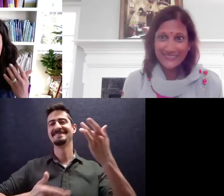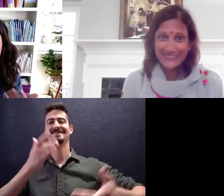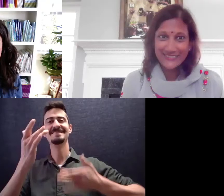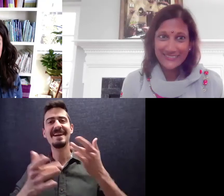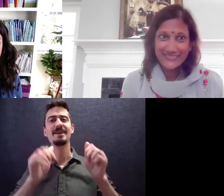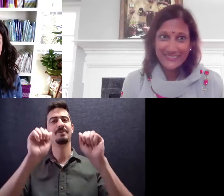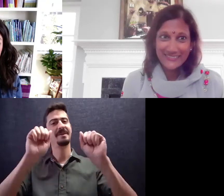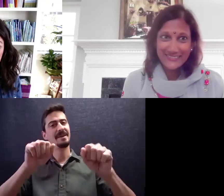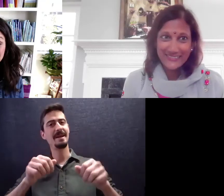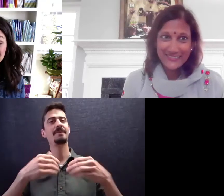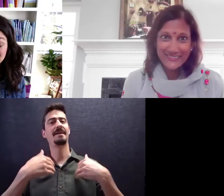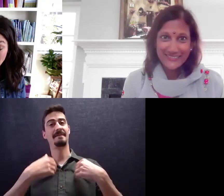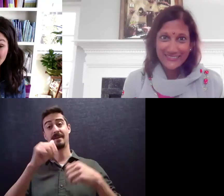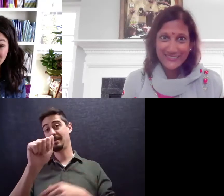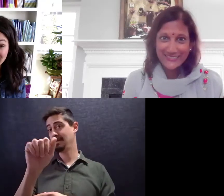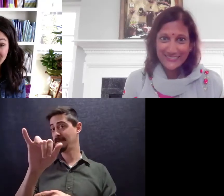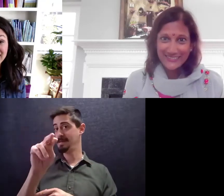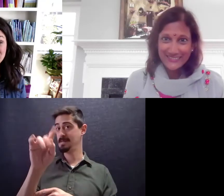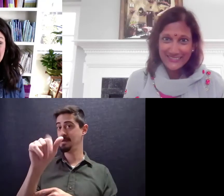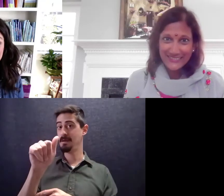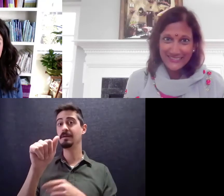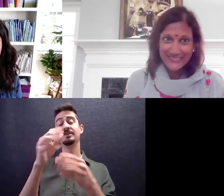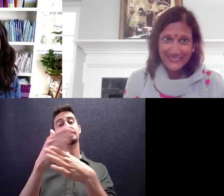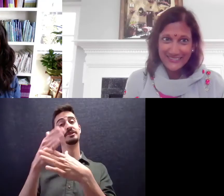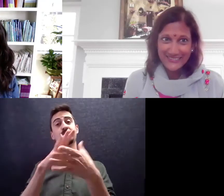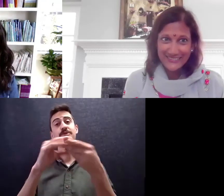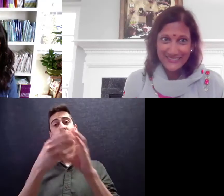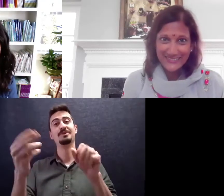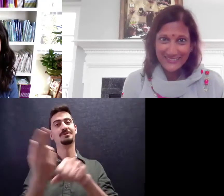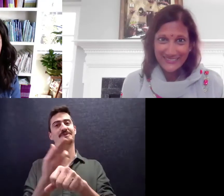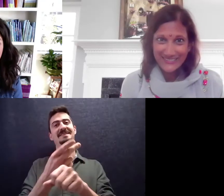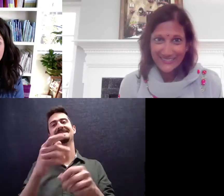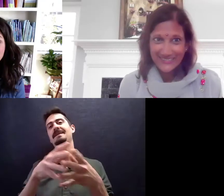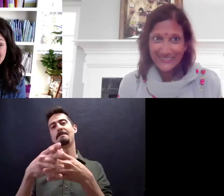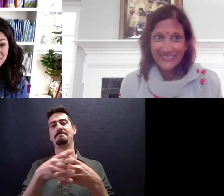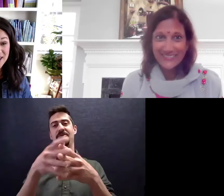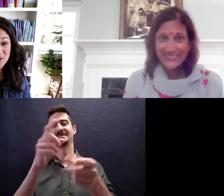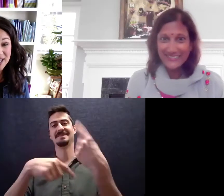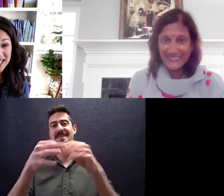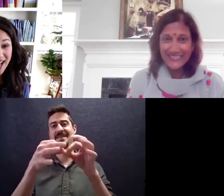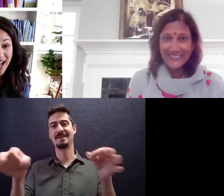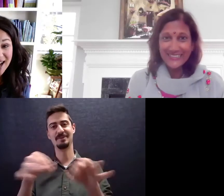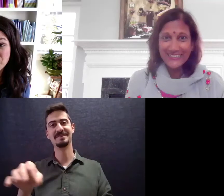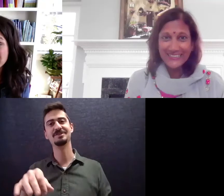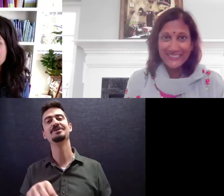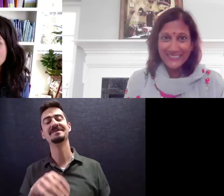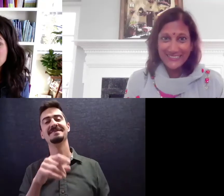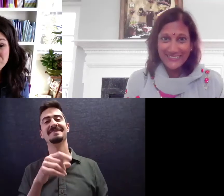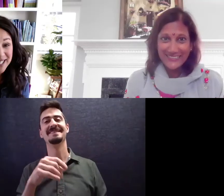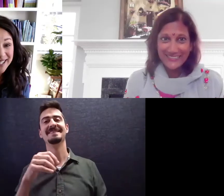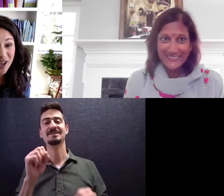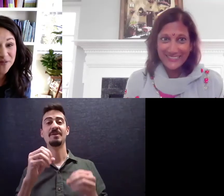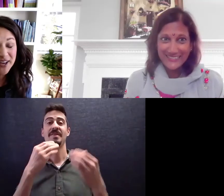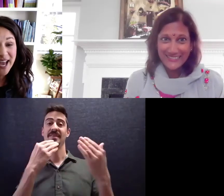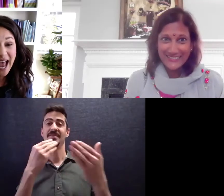to have Anita share her story in American Sign Language so thank you Seth thank you Anita I'm going to